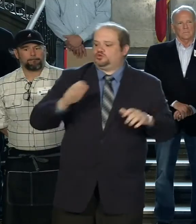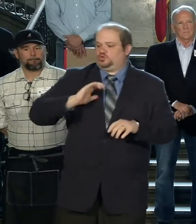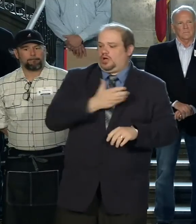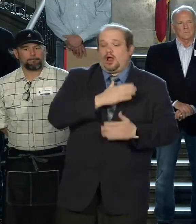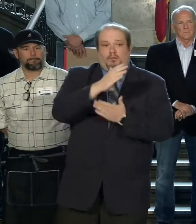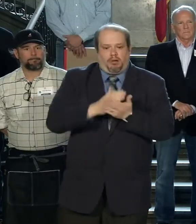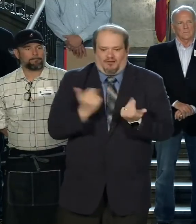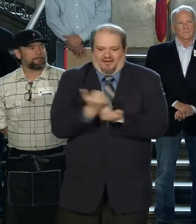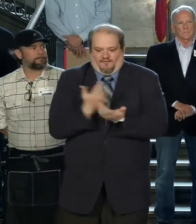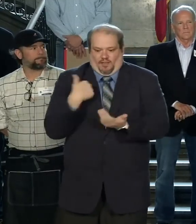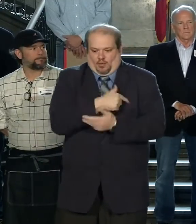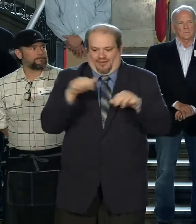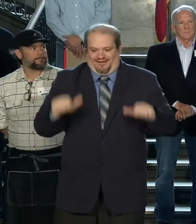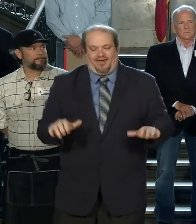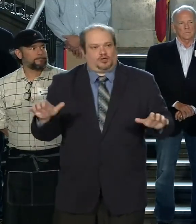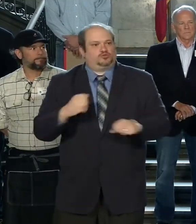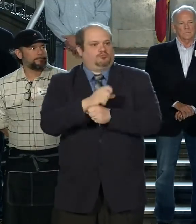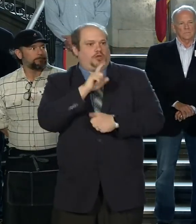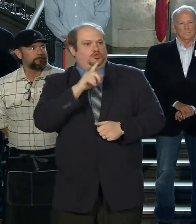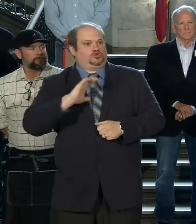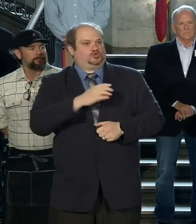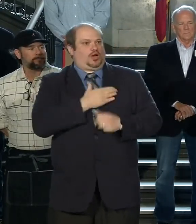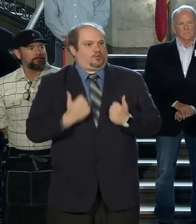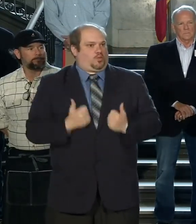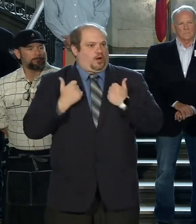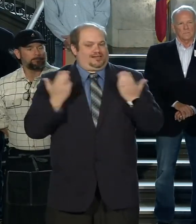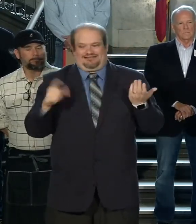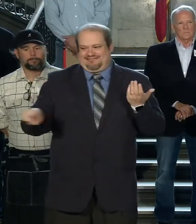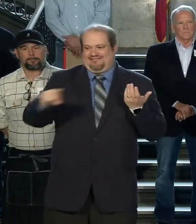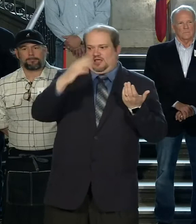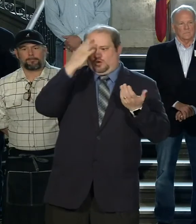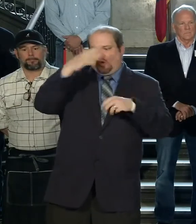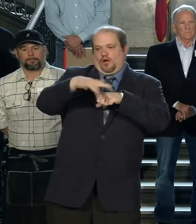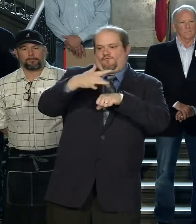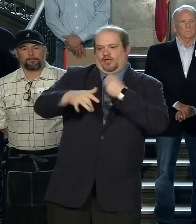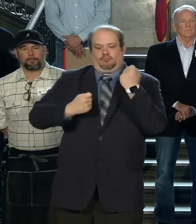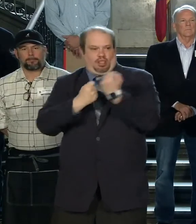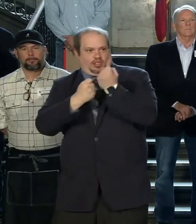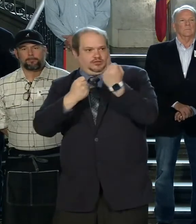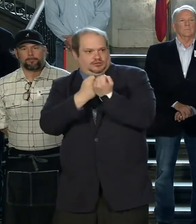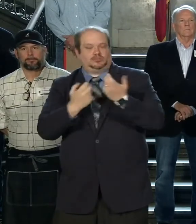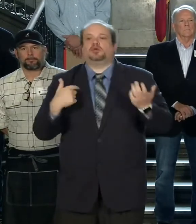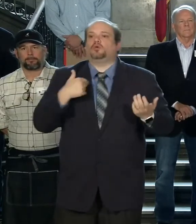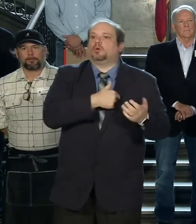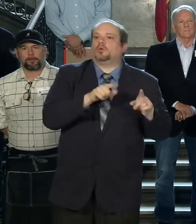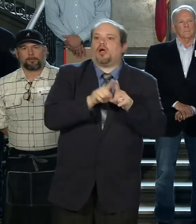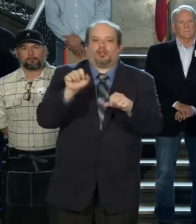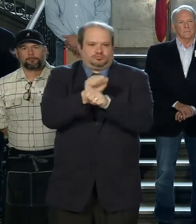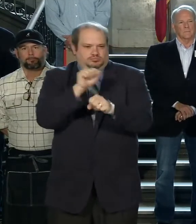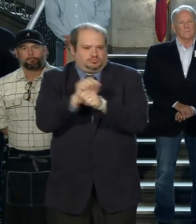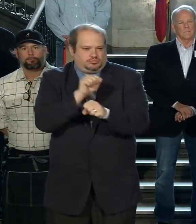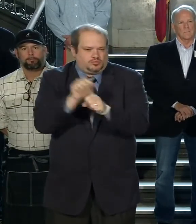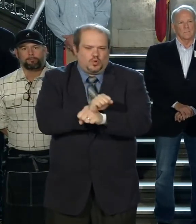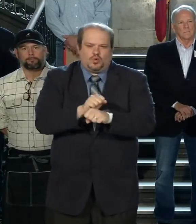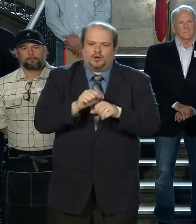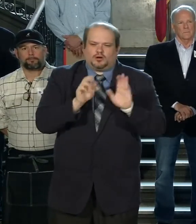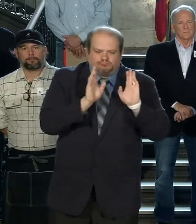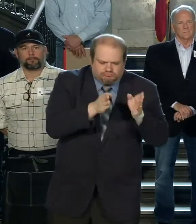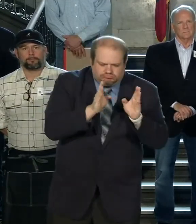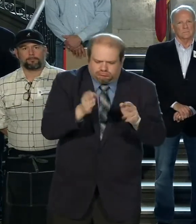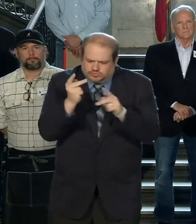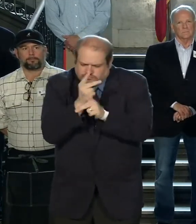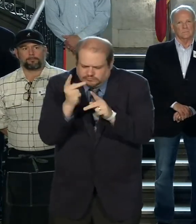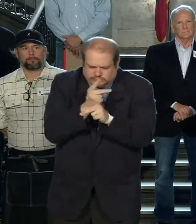everything we can do to make sure our residents are aware of the available assistance. We are also working very strategically